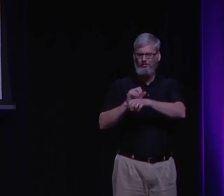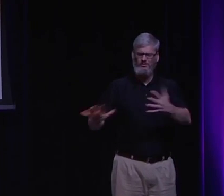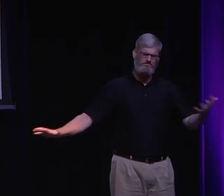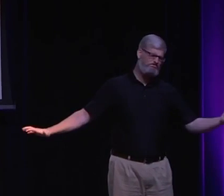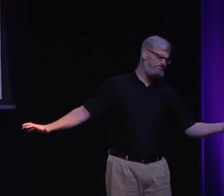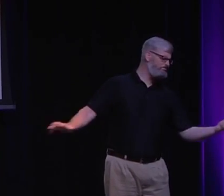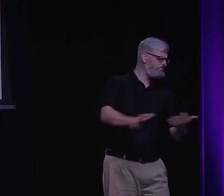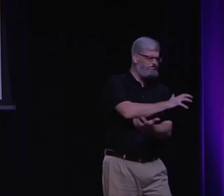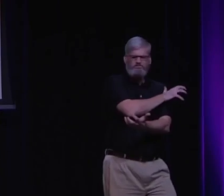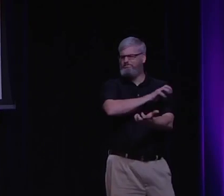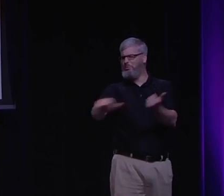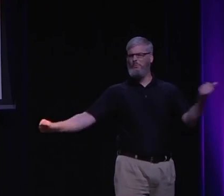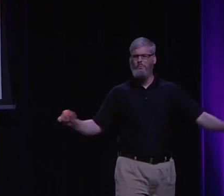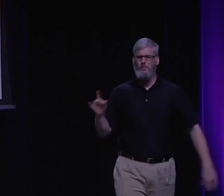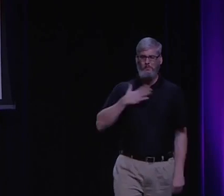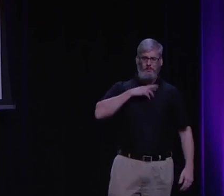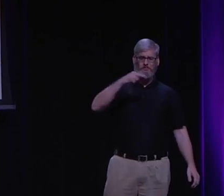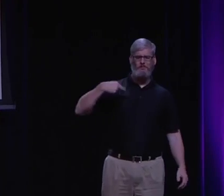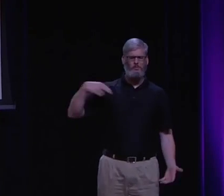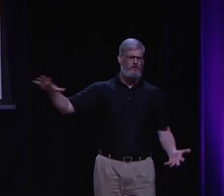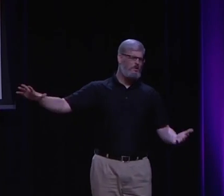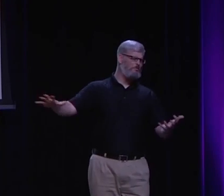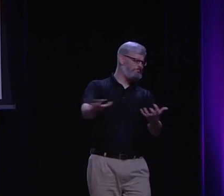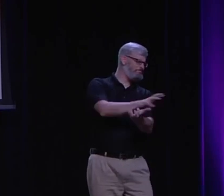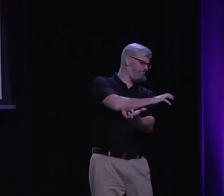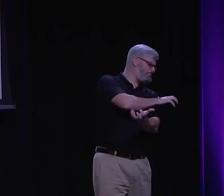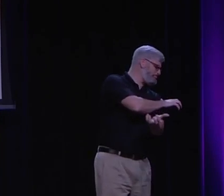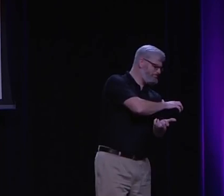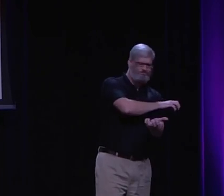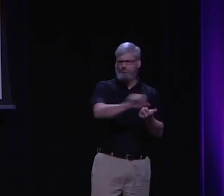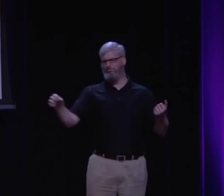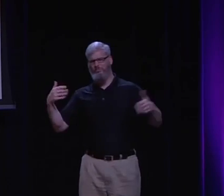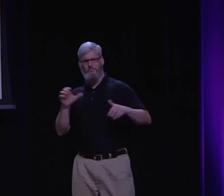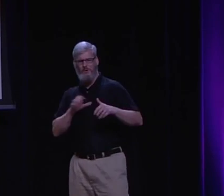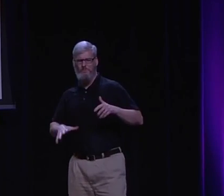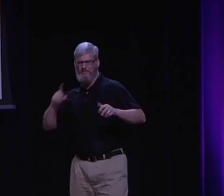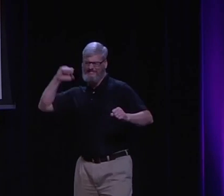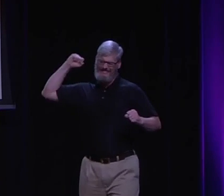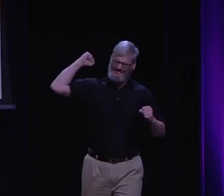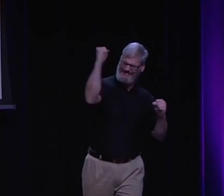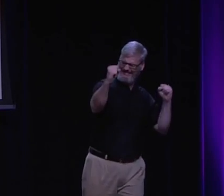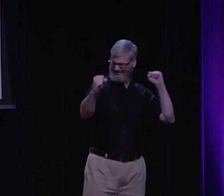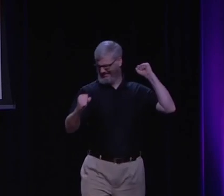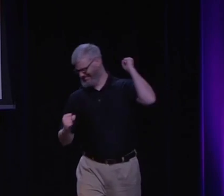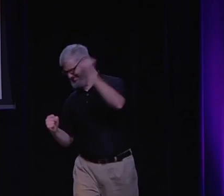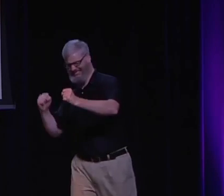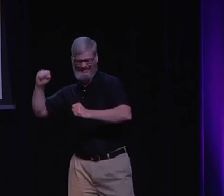happened. My 15 years of work in religion, all of that was thrown away, destroyed. I mean,